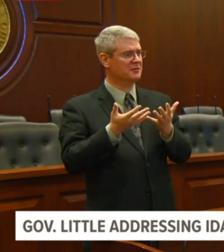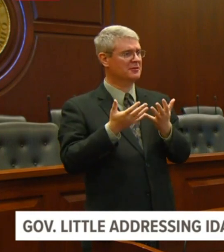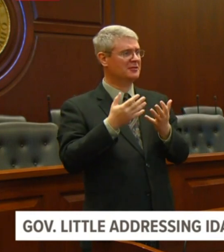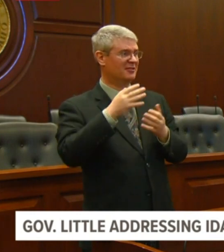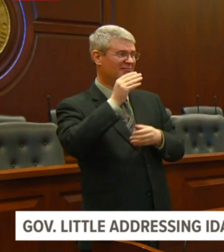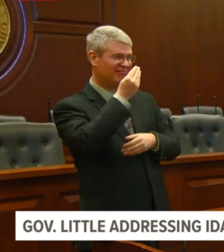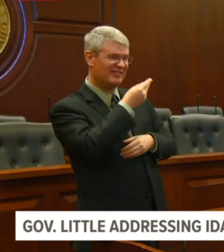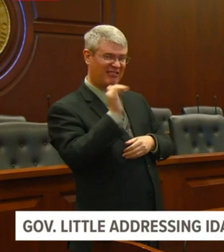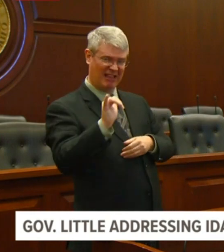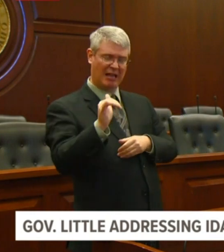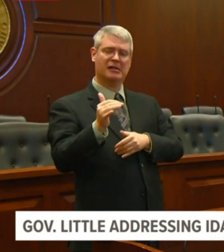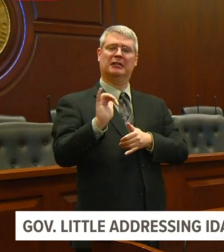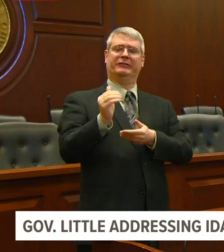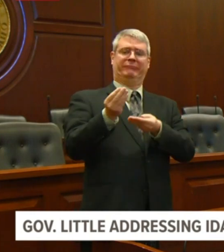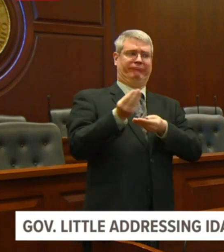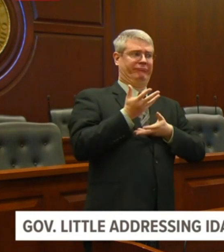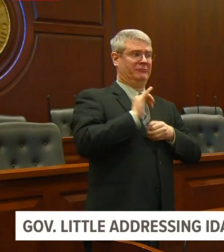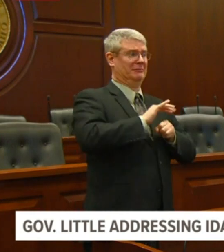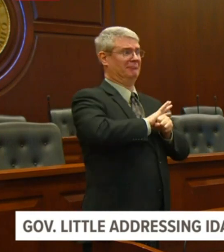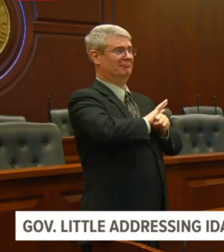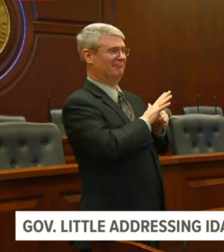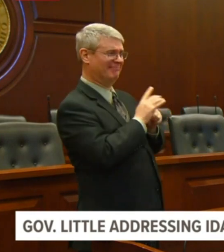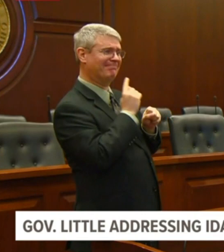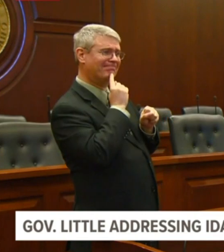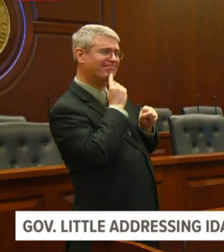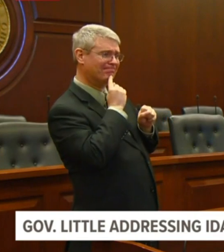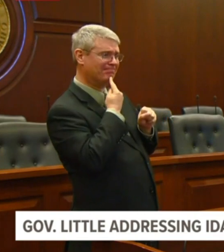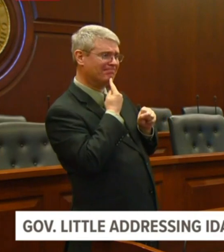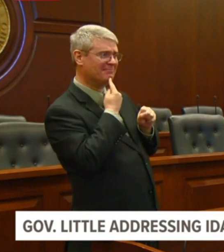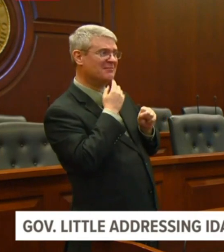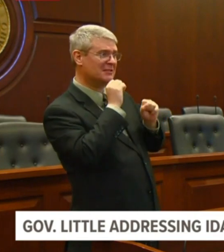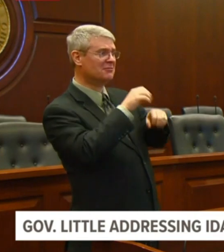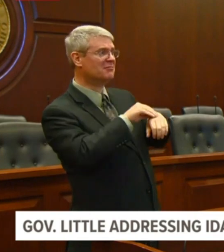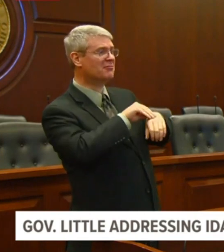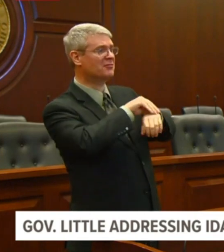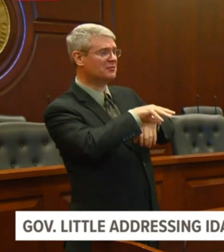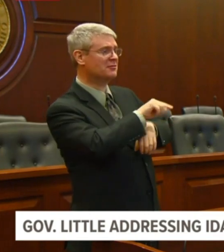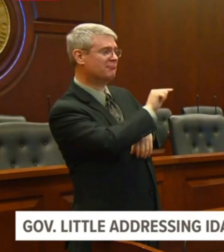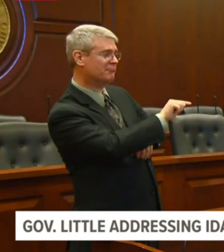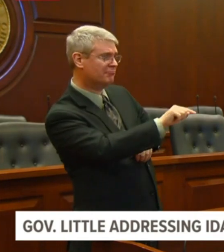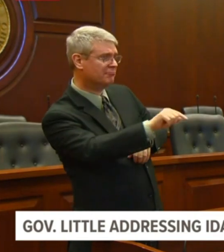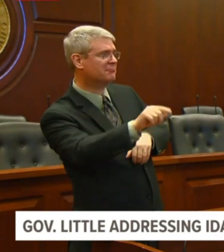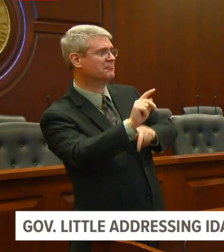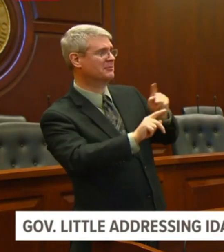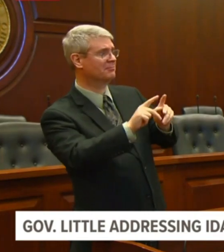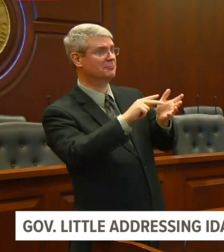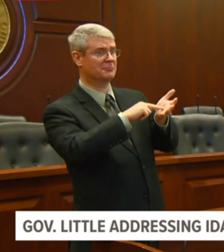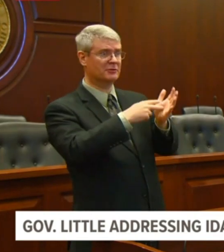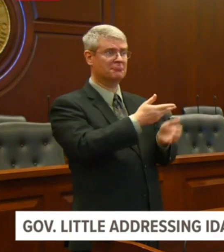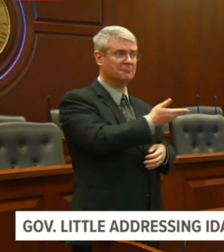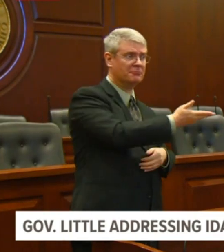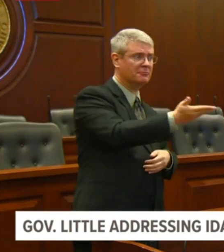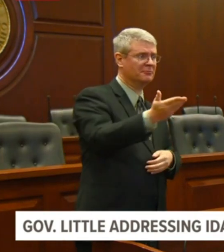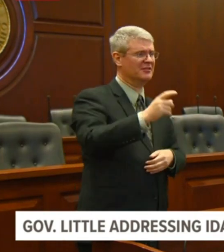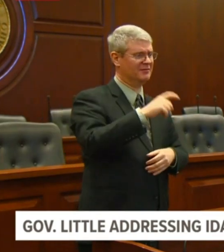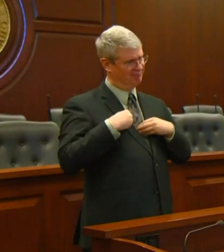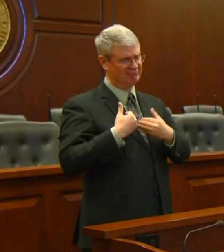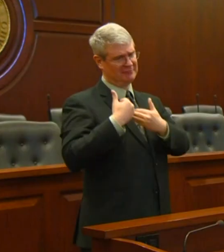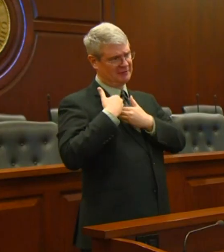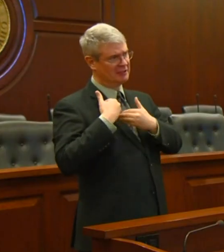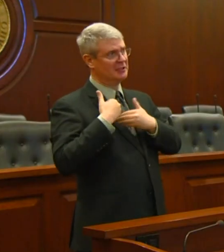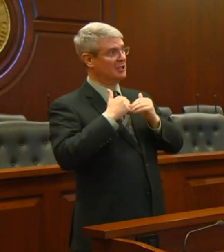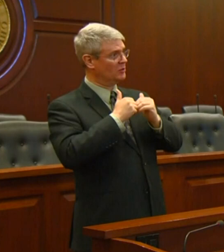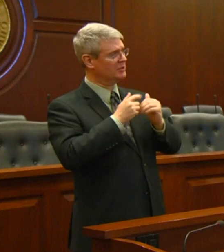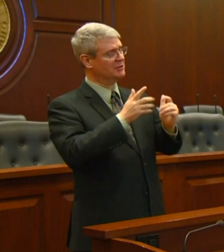to many, and we all must take personal responsibility and do everything we can to prevent the spread of coronavirus.